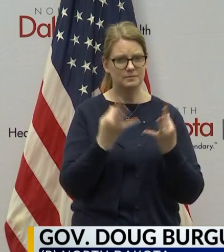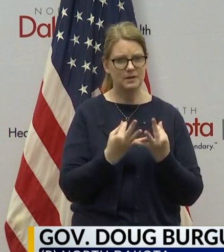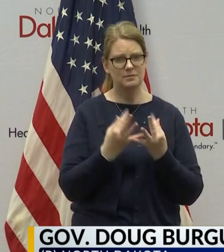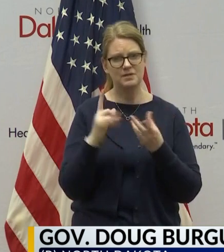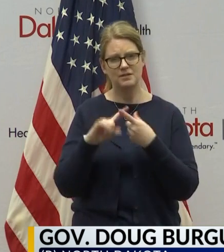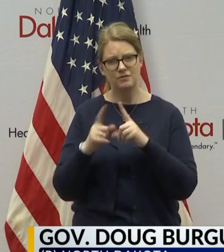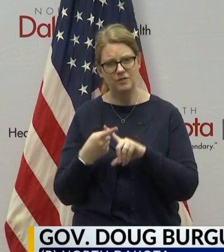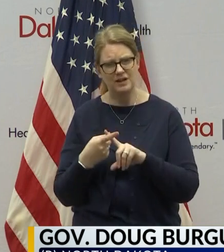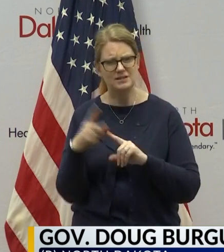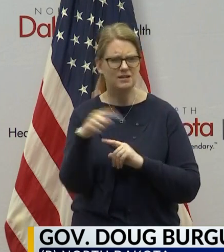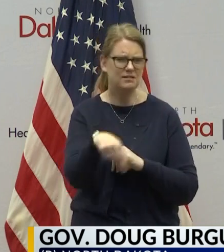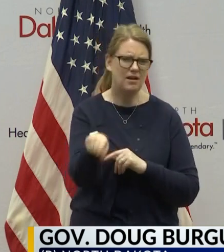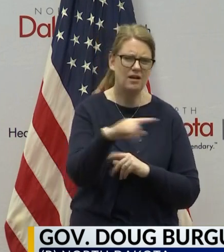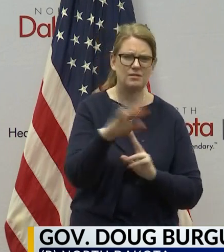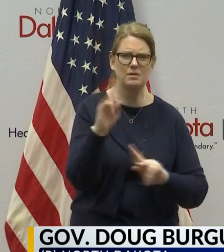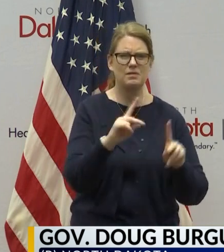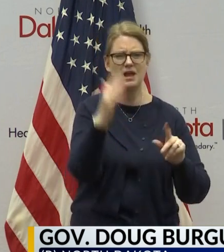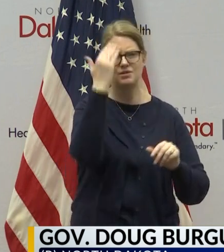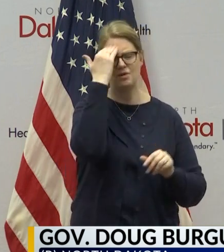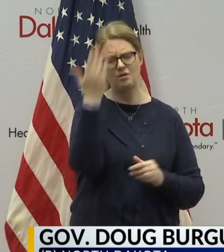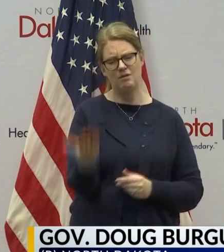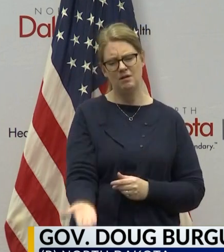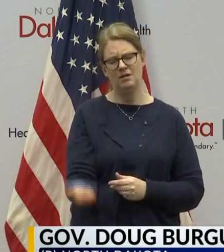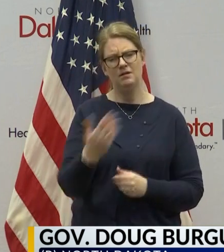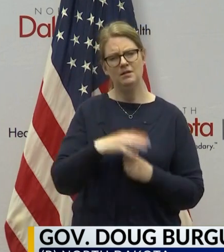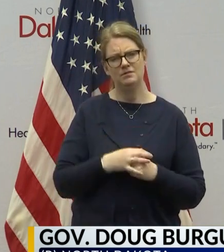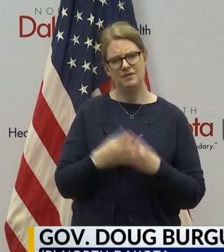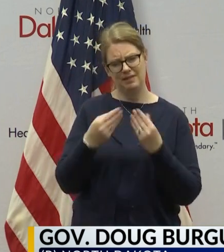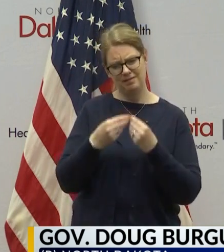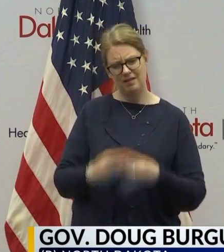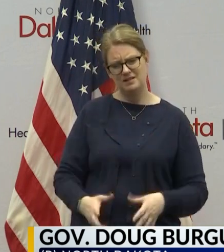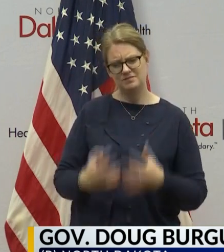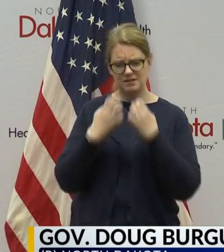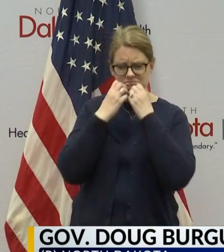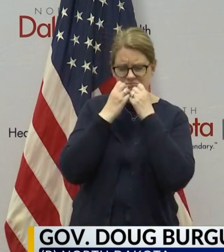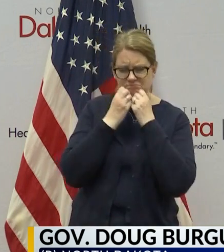his, all that knew him for the loss of their loved one.